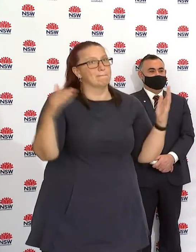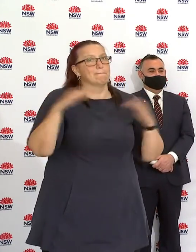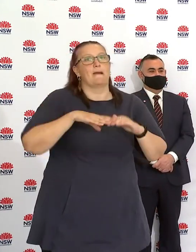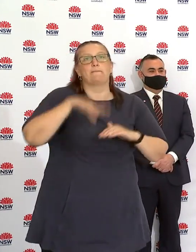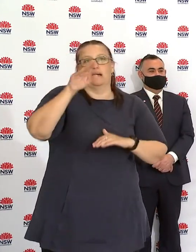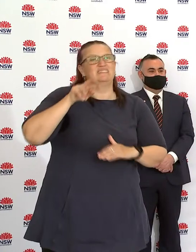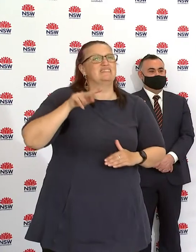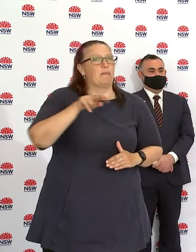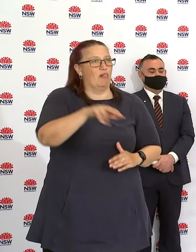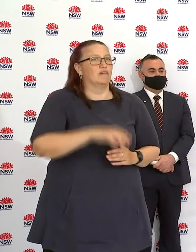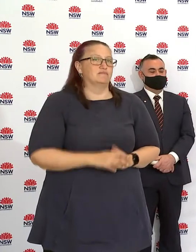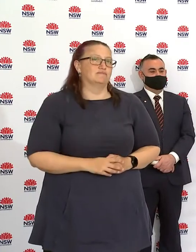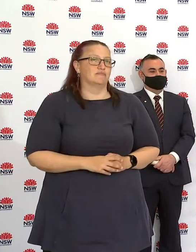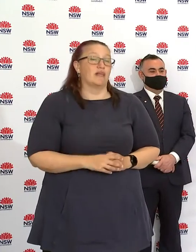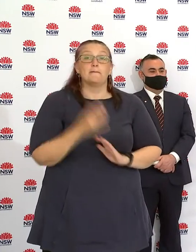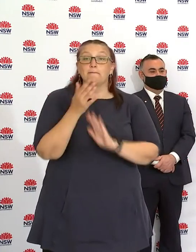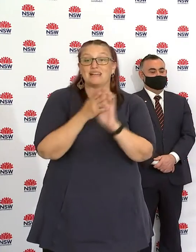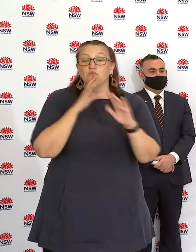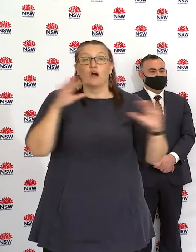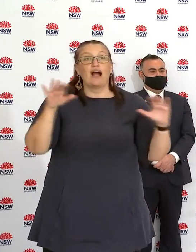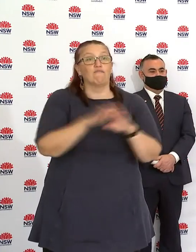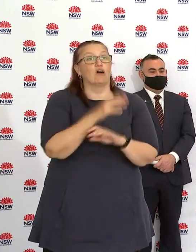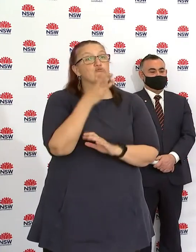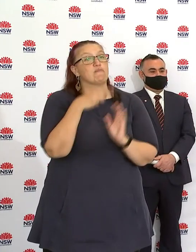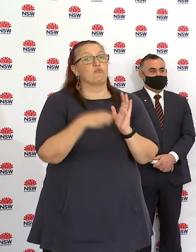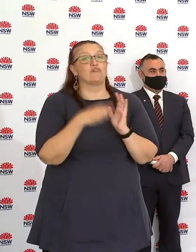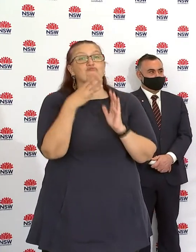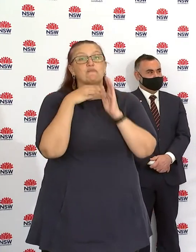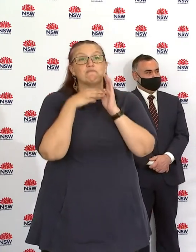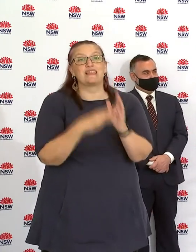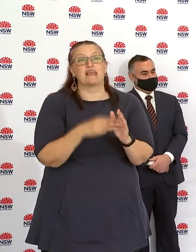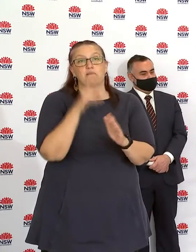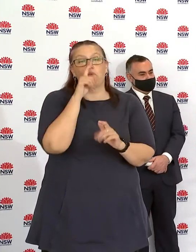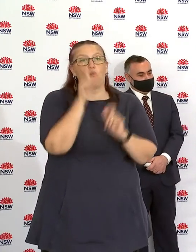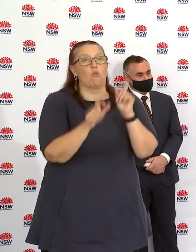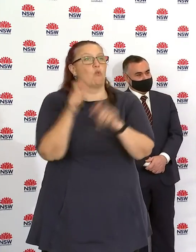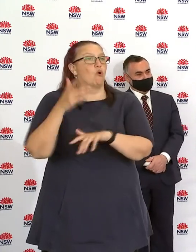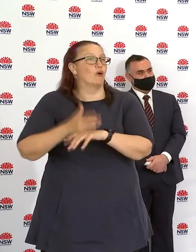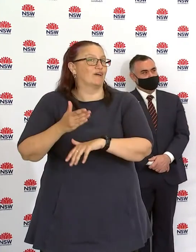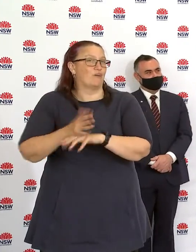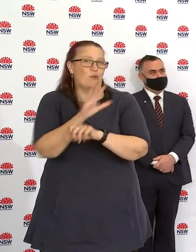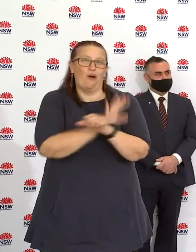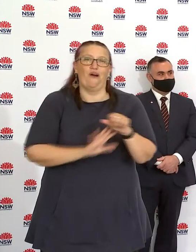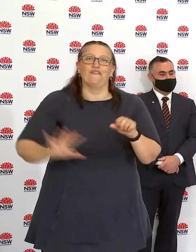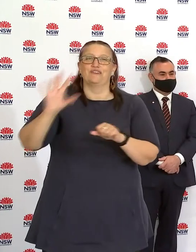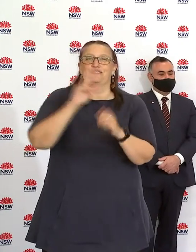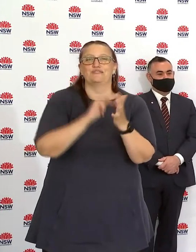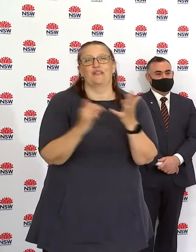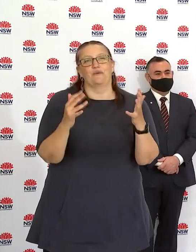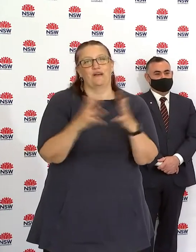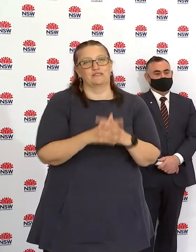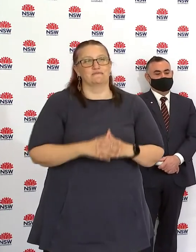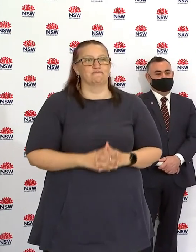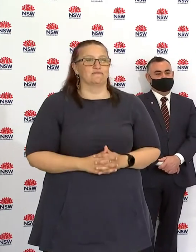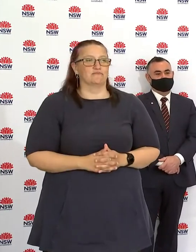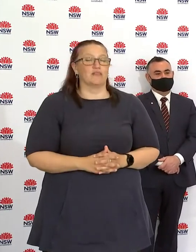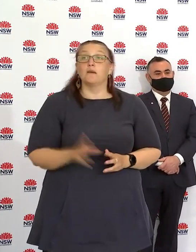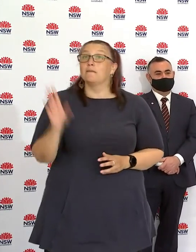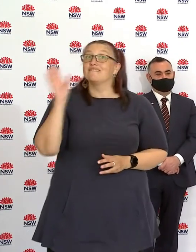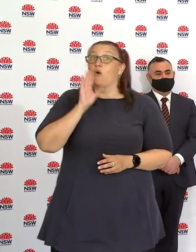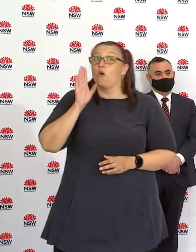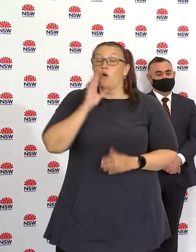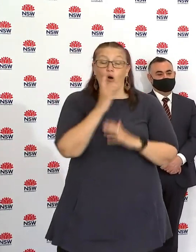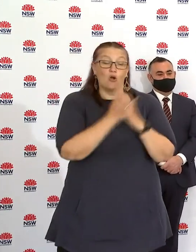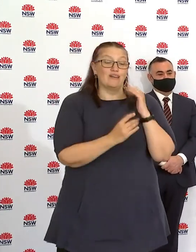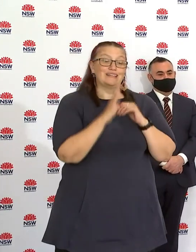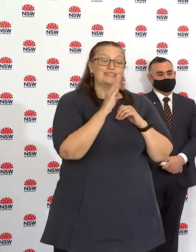workers right across the state. Today, we can also announce that we'll be increasing those maximum payments, those weekly payments from $10,000